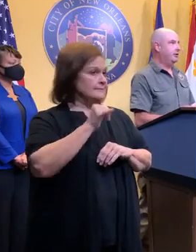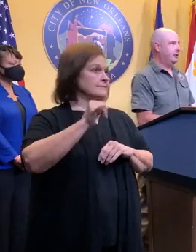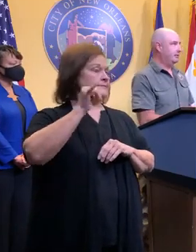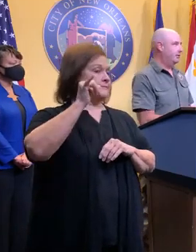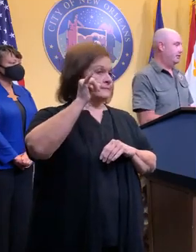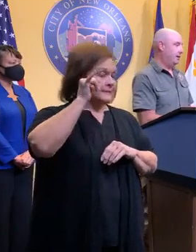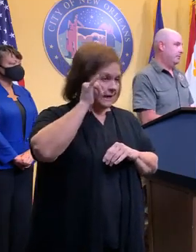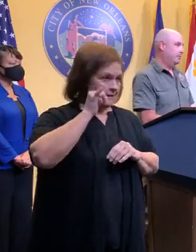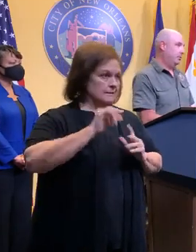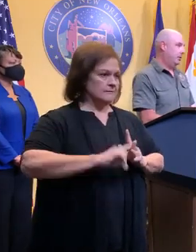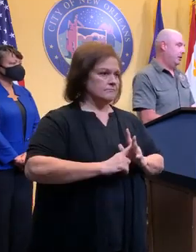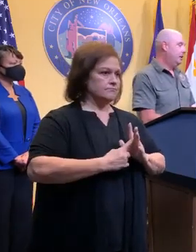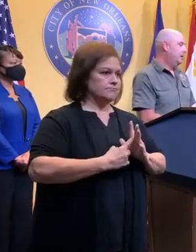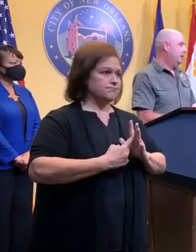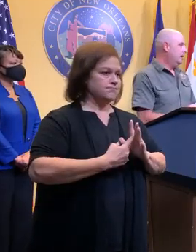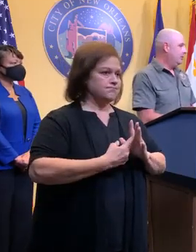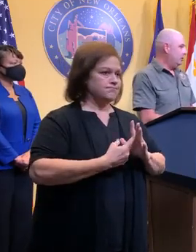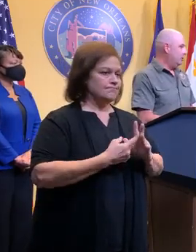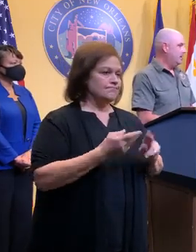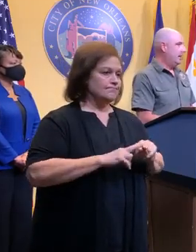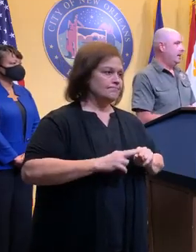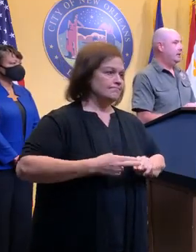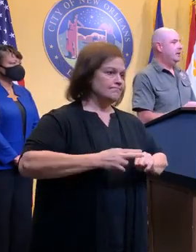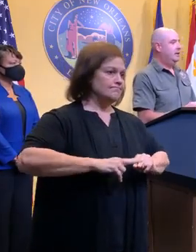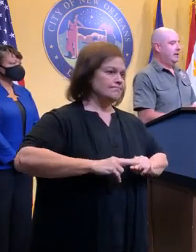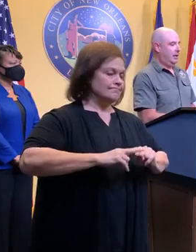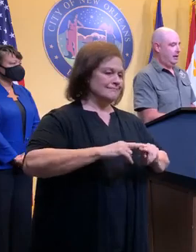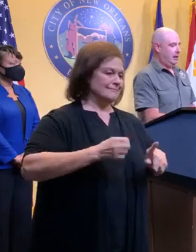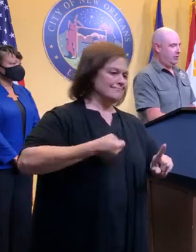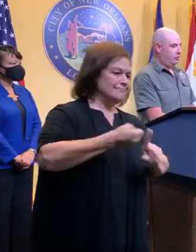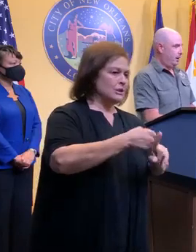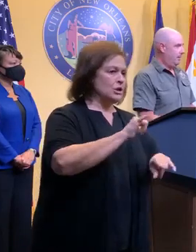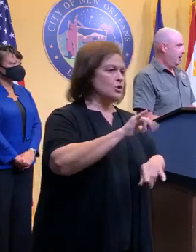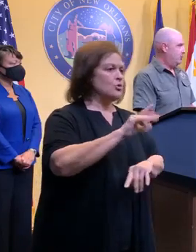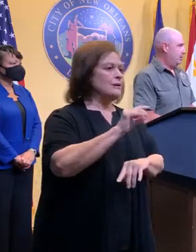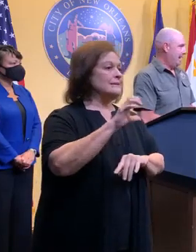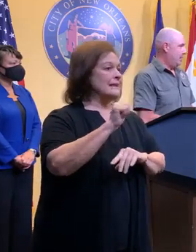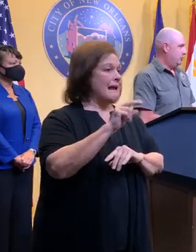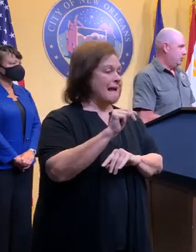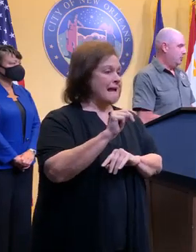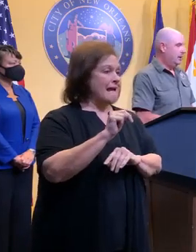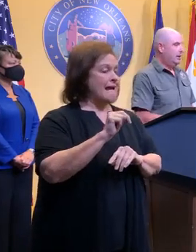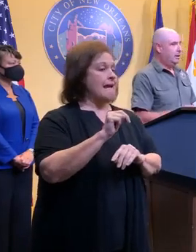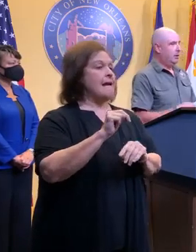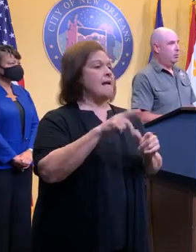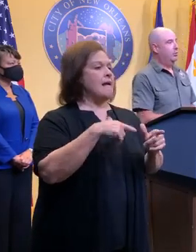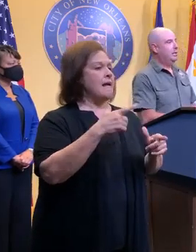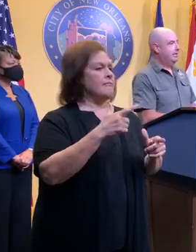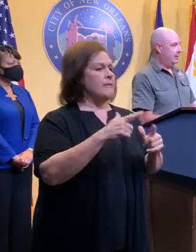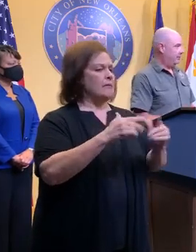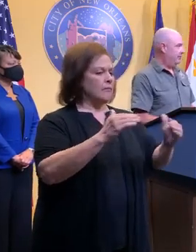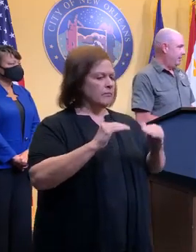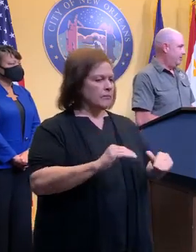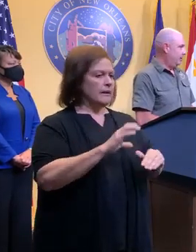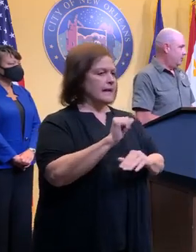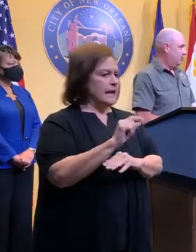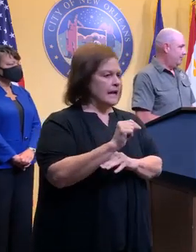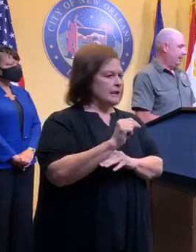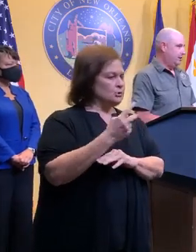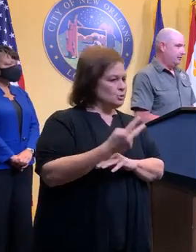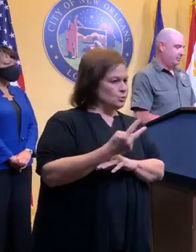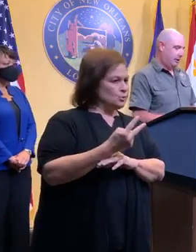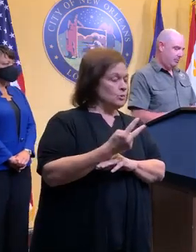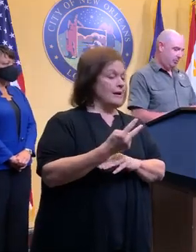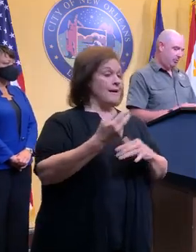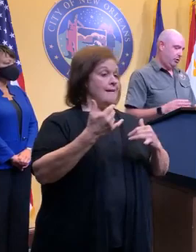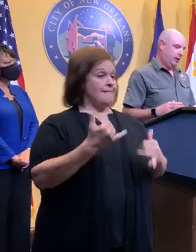yesterday. started de-intensifying before it hit the Yucatan and has dropped down to a Cat 2. It will re-intensify in the